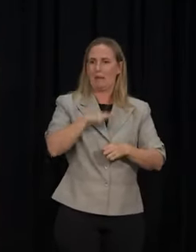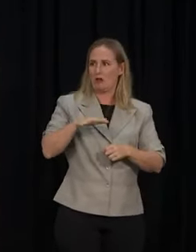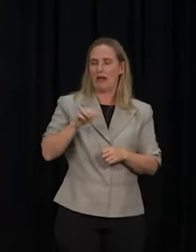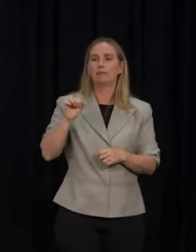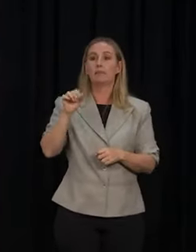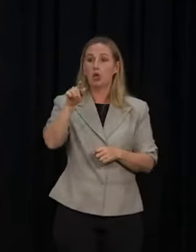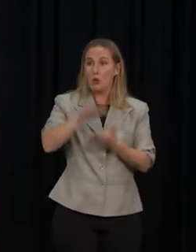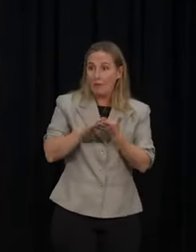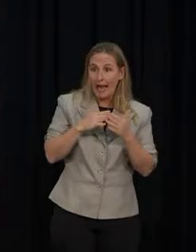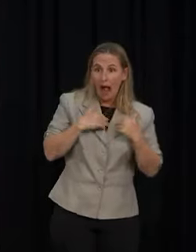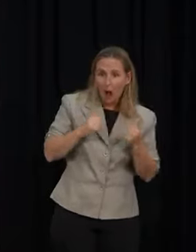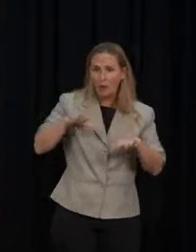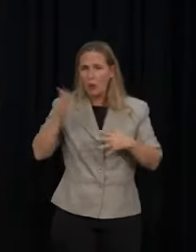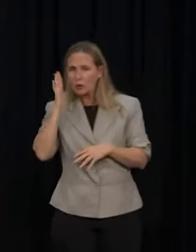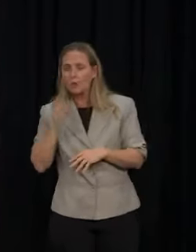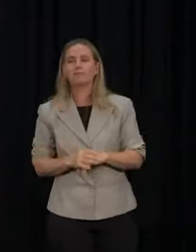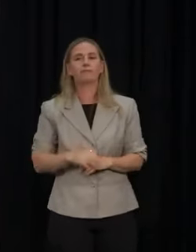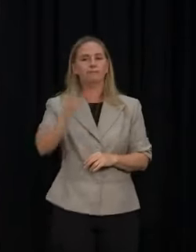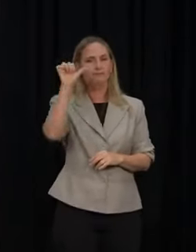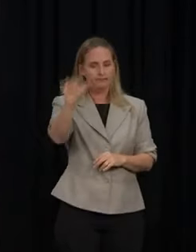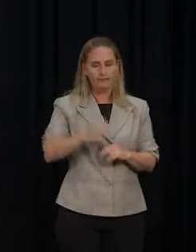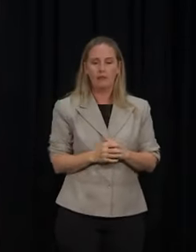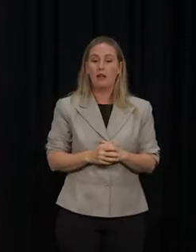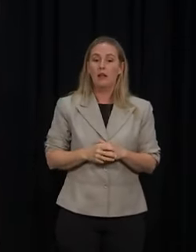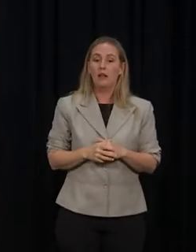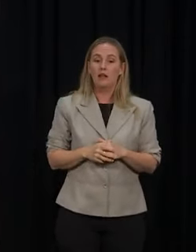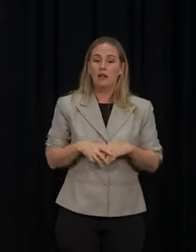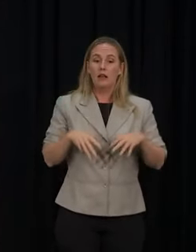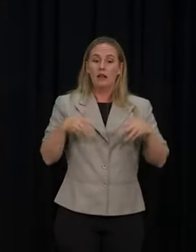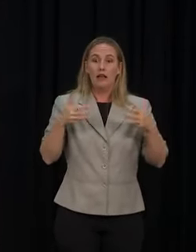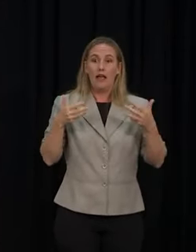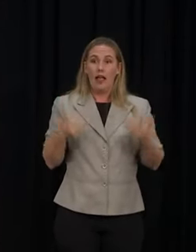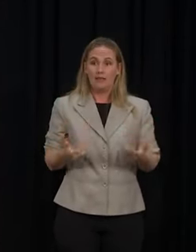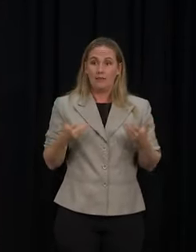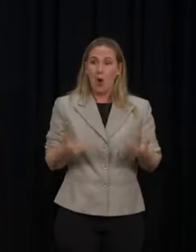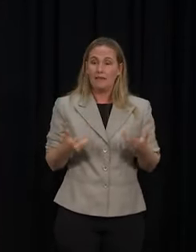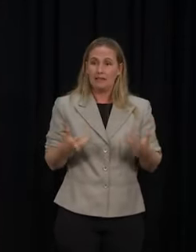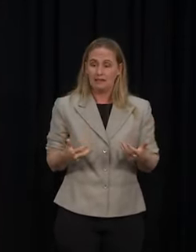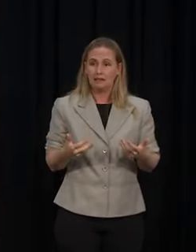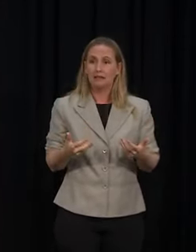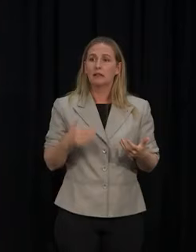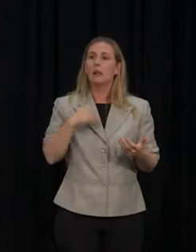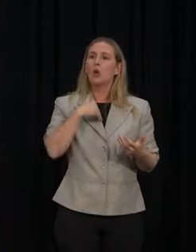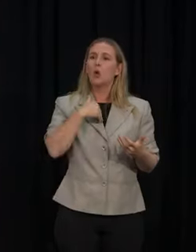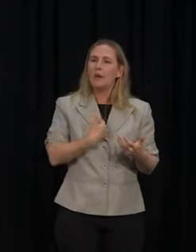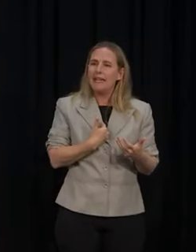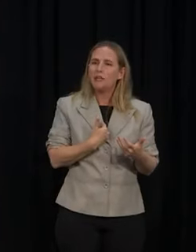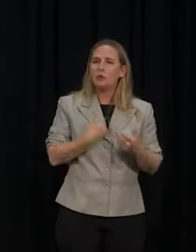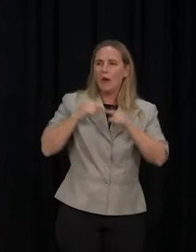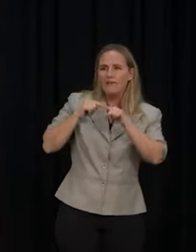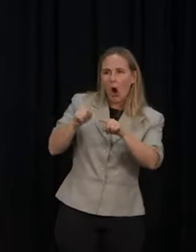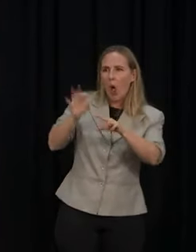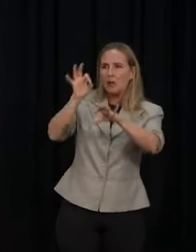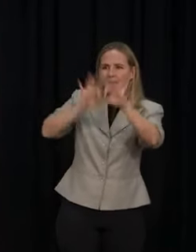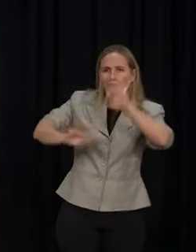at the moment, and again, this is where we do want to make sure that we have the ability to receive, based on the latest science and evidence,